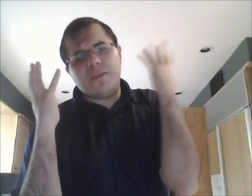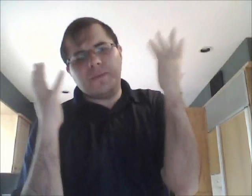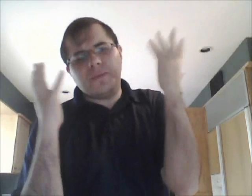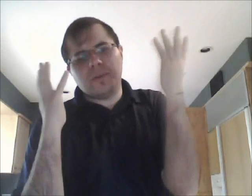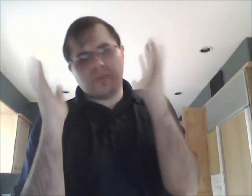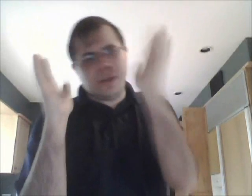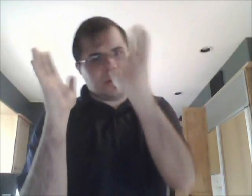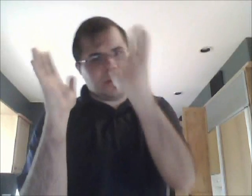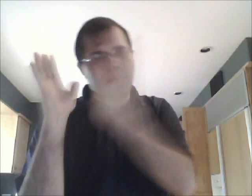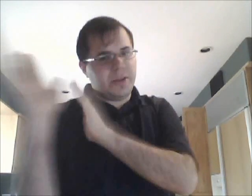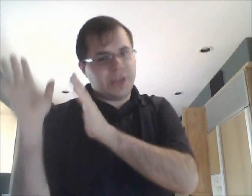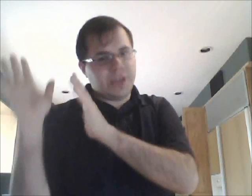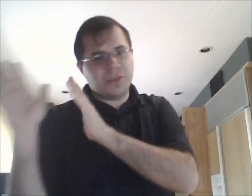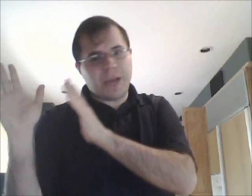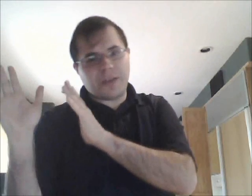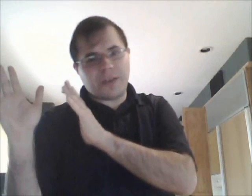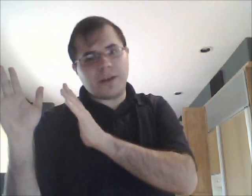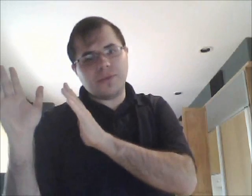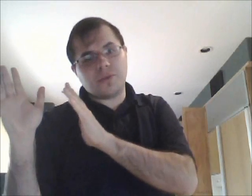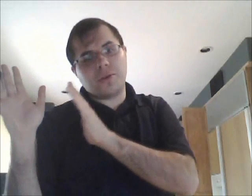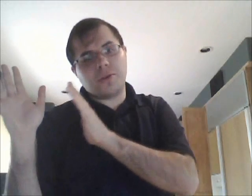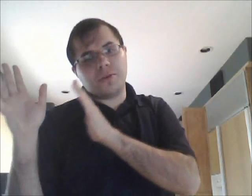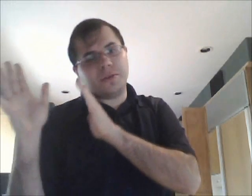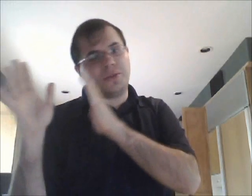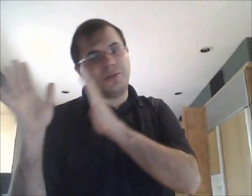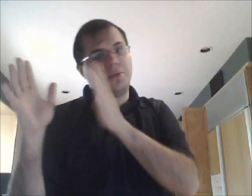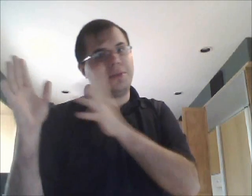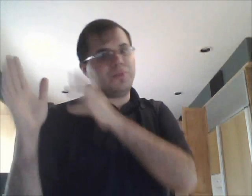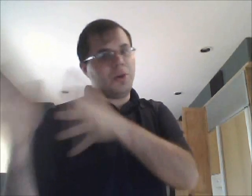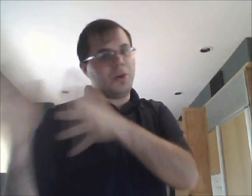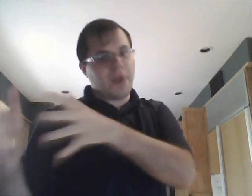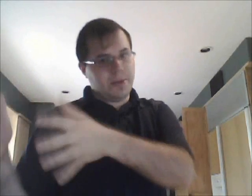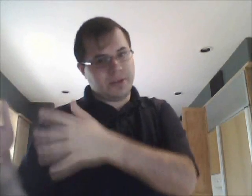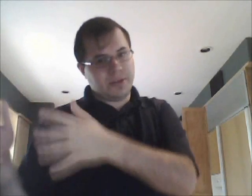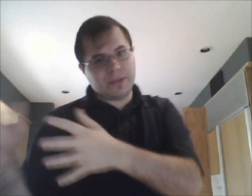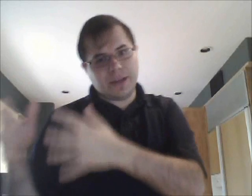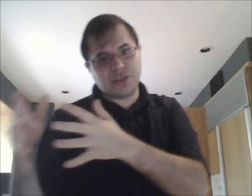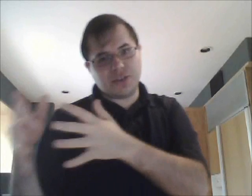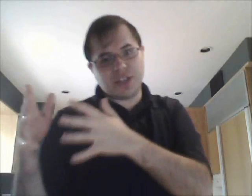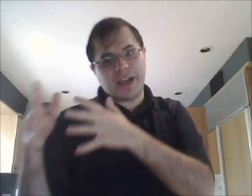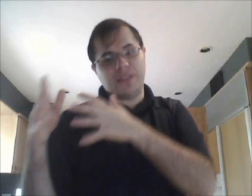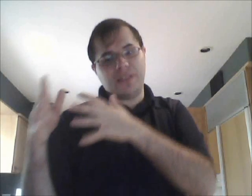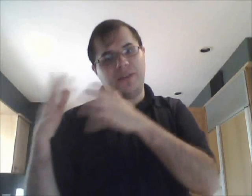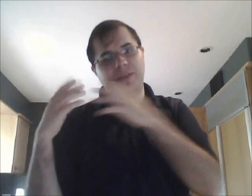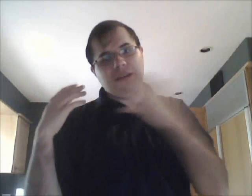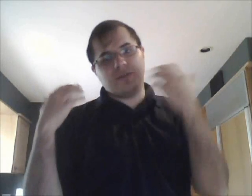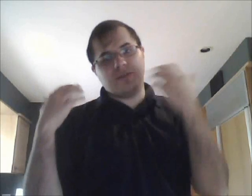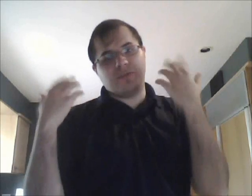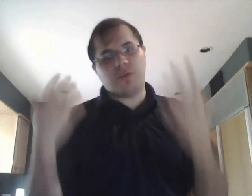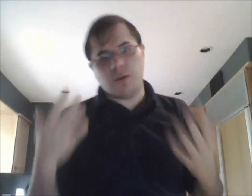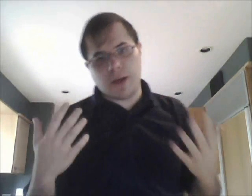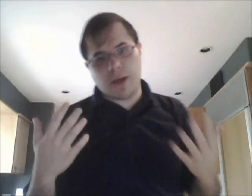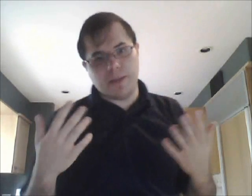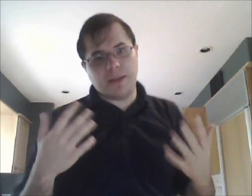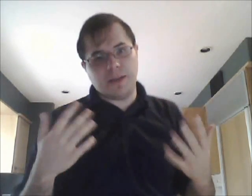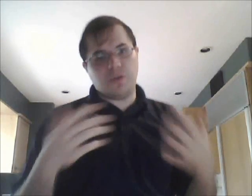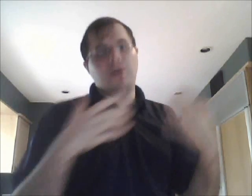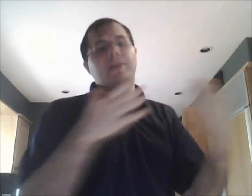no real computational background or just are some programmer doesn't really understand the fundamentals of programming and programming